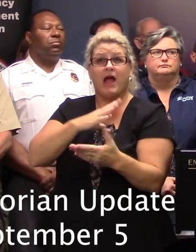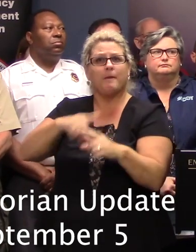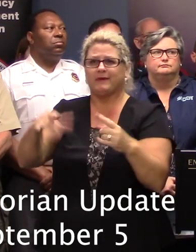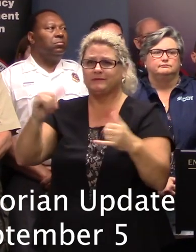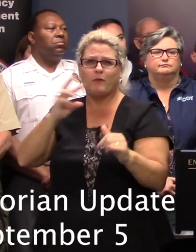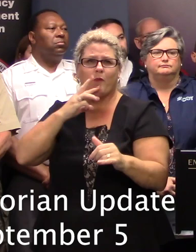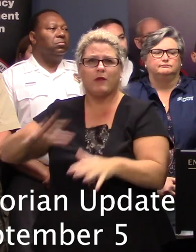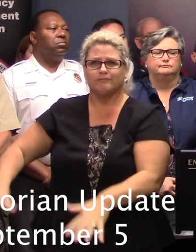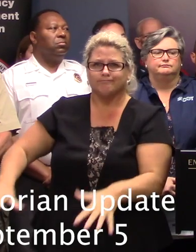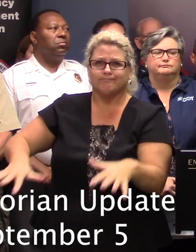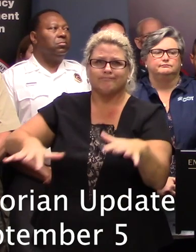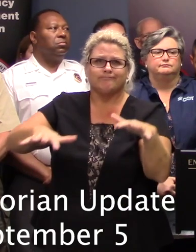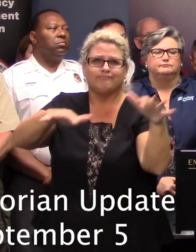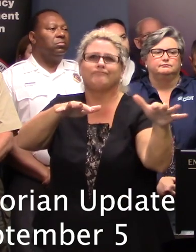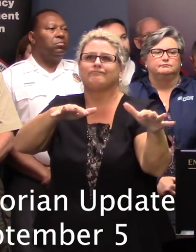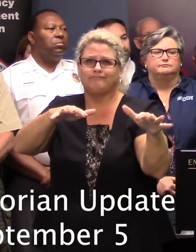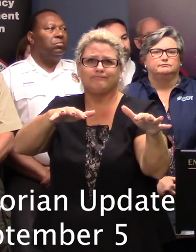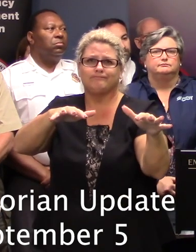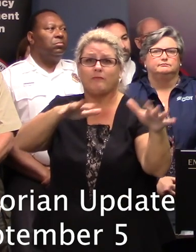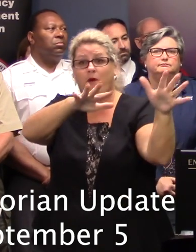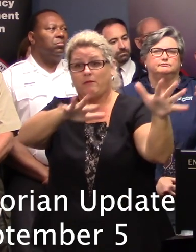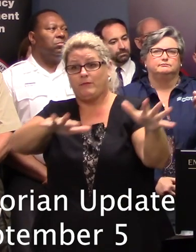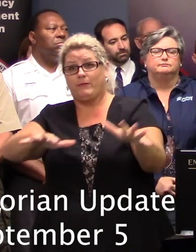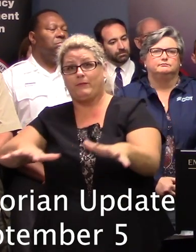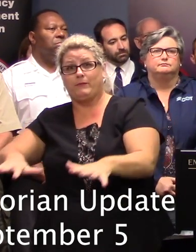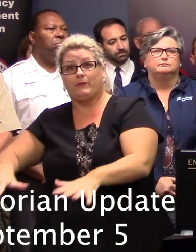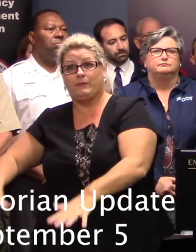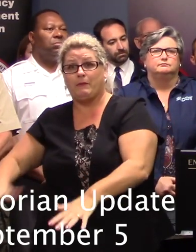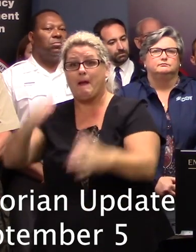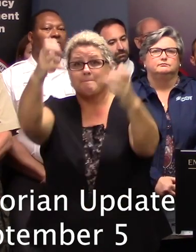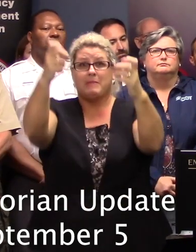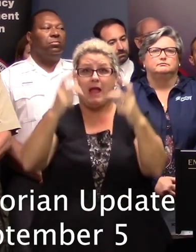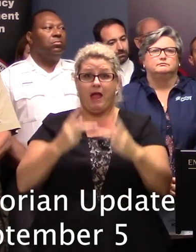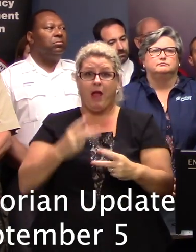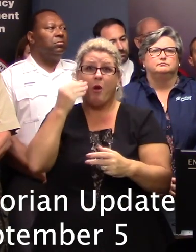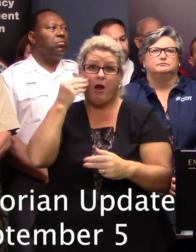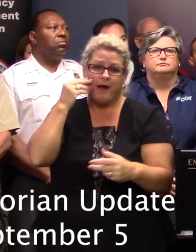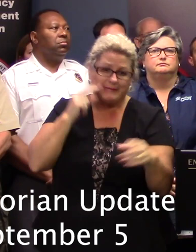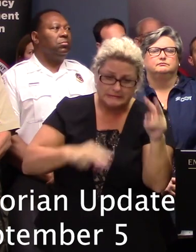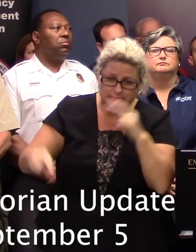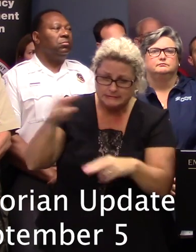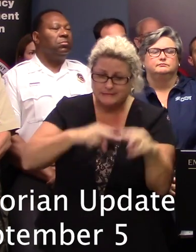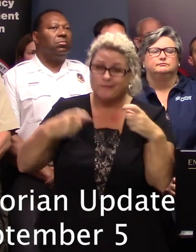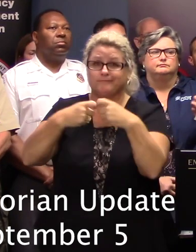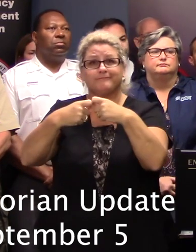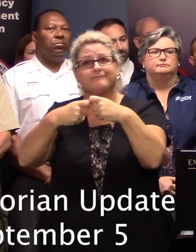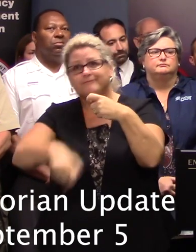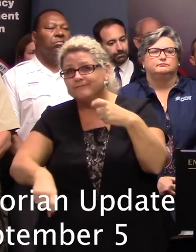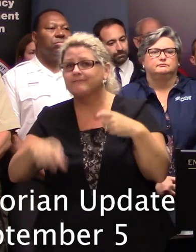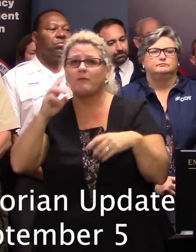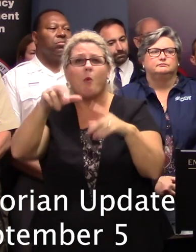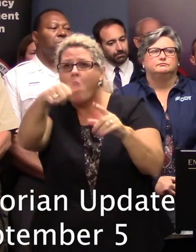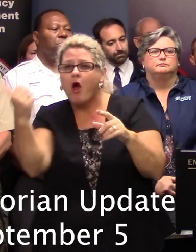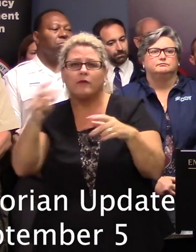Because the water will last longer. And once the water's gone, we still have to, when we get in and try to evaluate, we still have downed power lines and all kinds